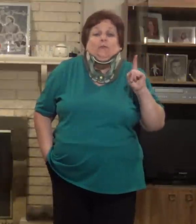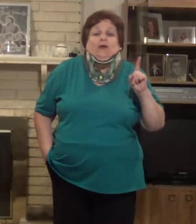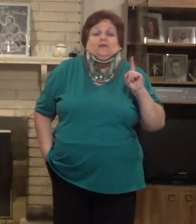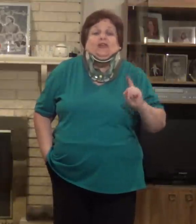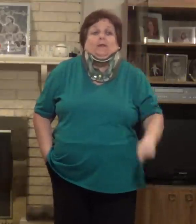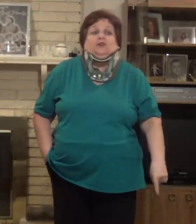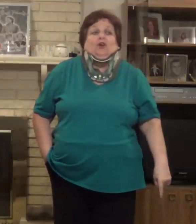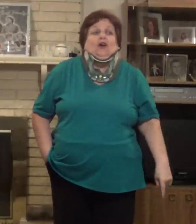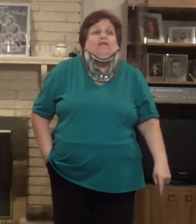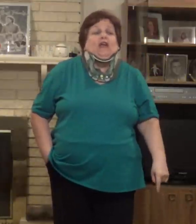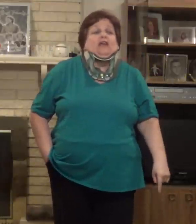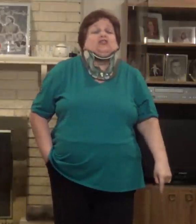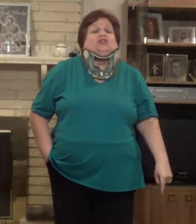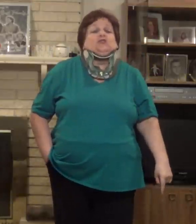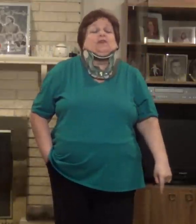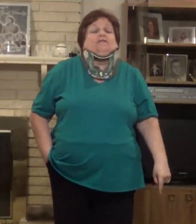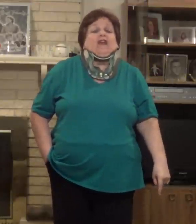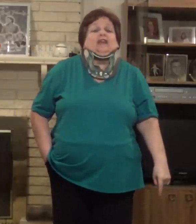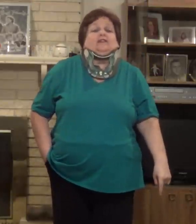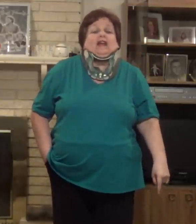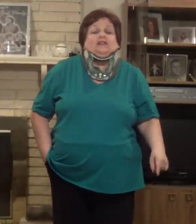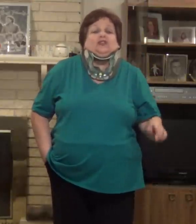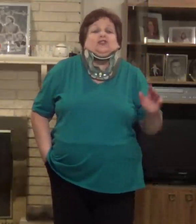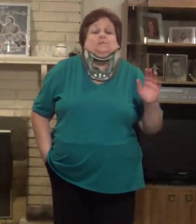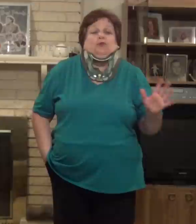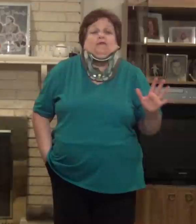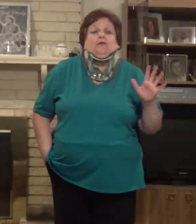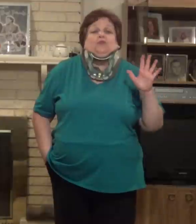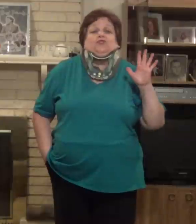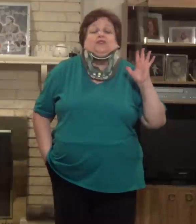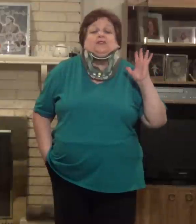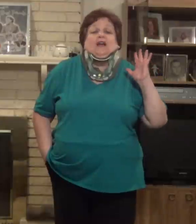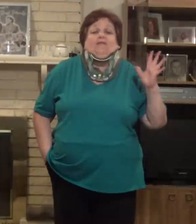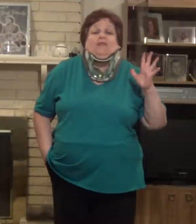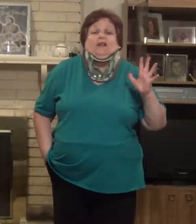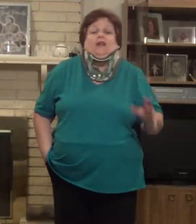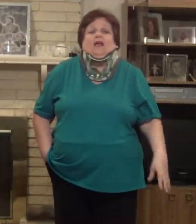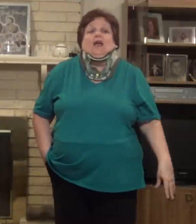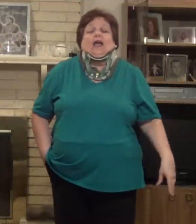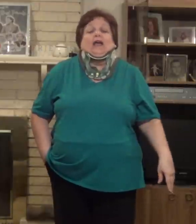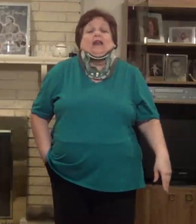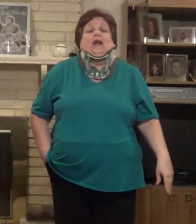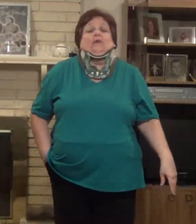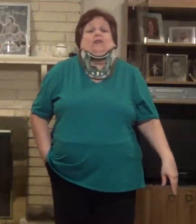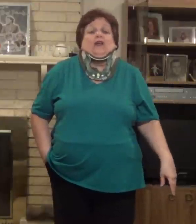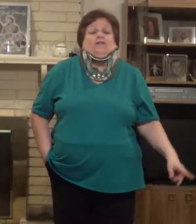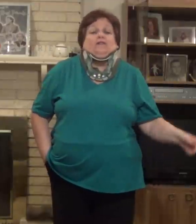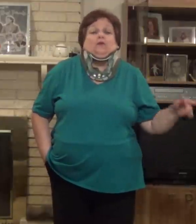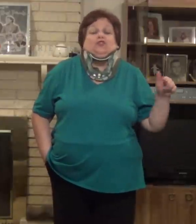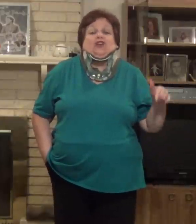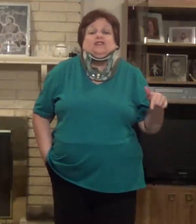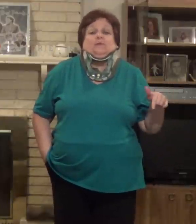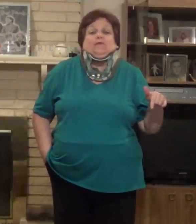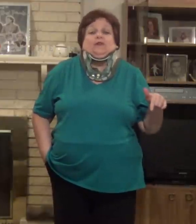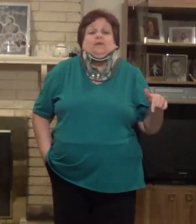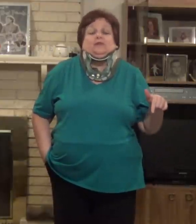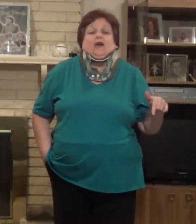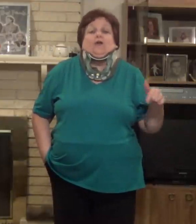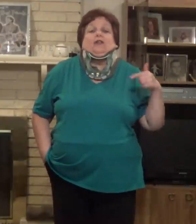pounds and kept it off. She's doing fantastic. She's beautiful. She's confident. And I would love if you would check some of her videos out and